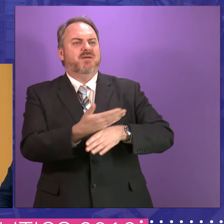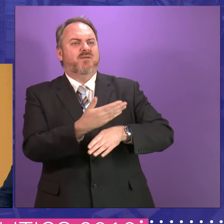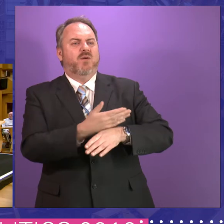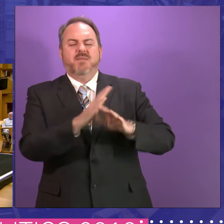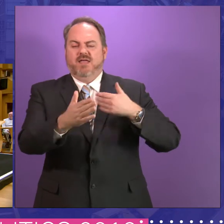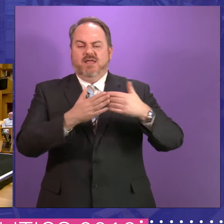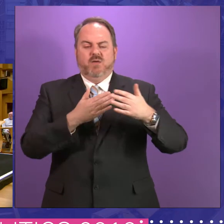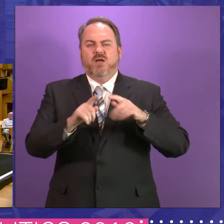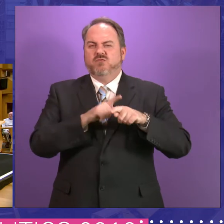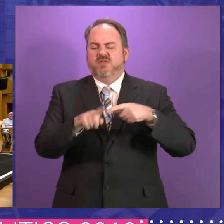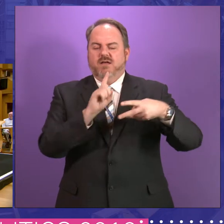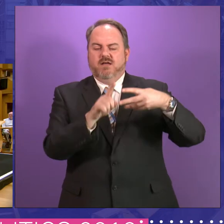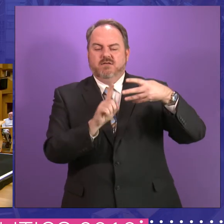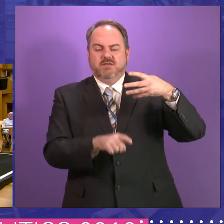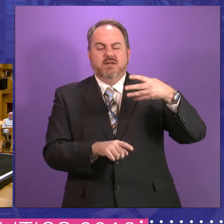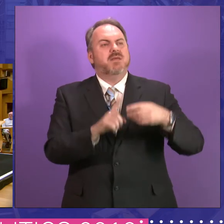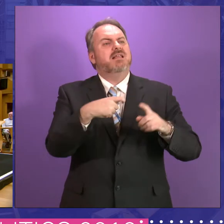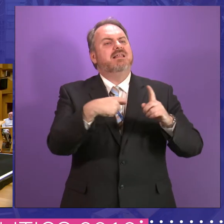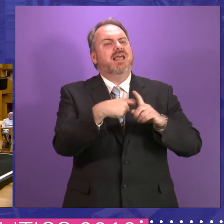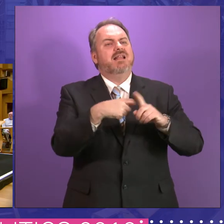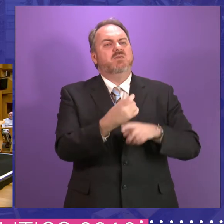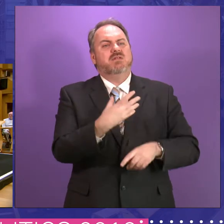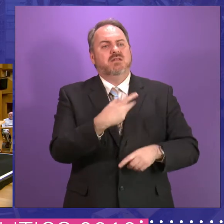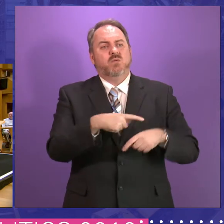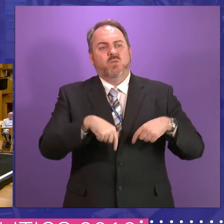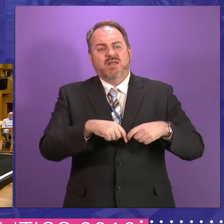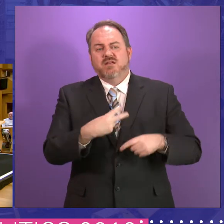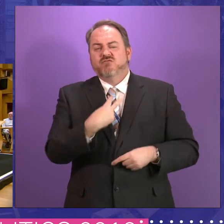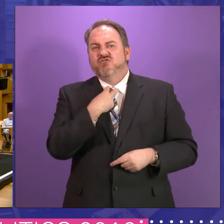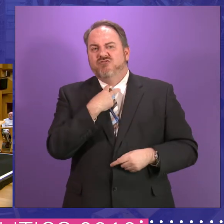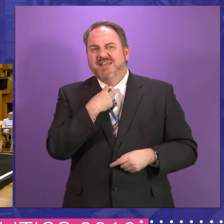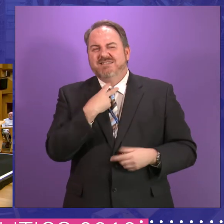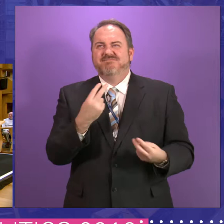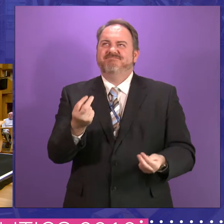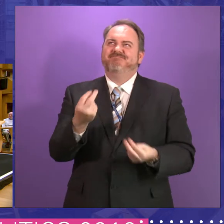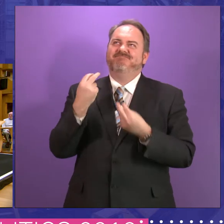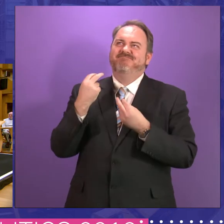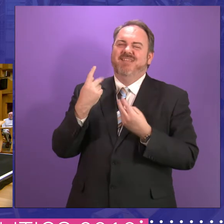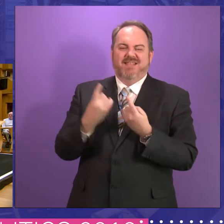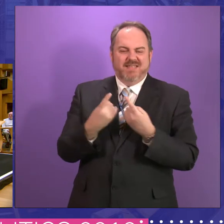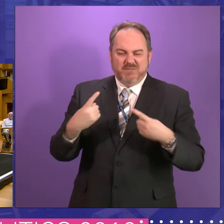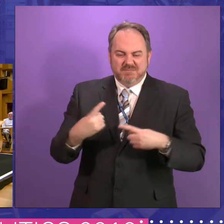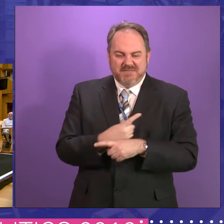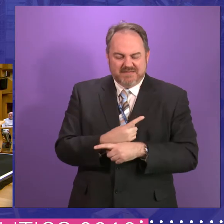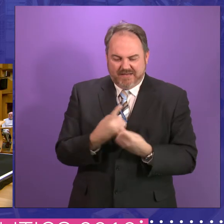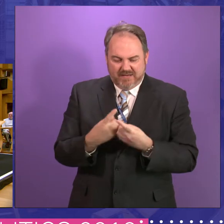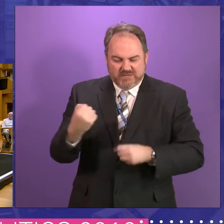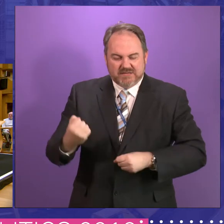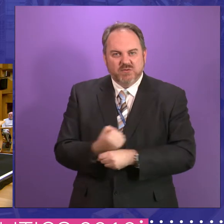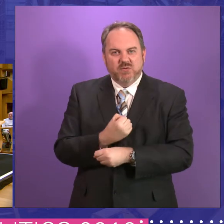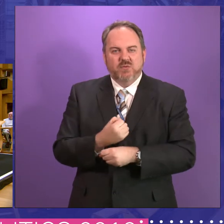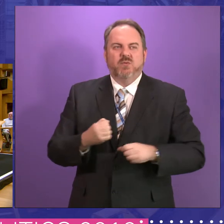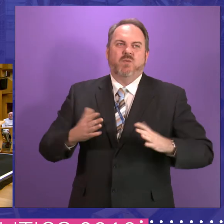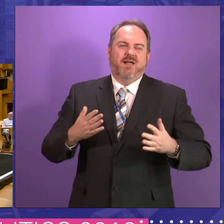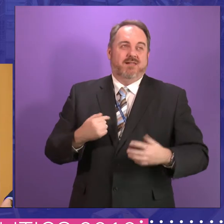But I'll try and cover all. Kenny, you asked, you know, was there anything we regretted? Any omission that we regretted? Yeah,